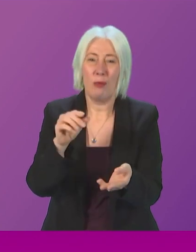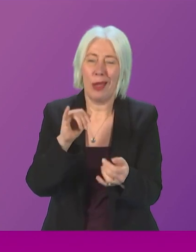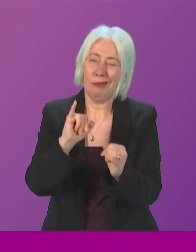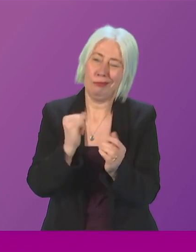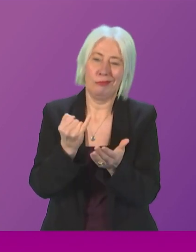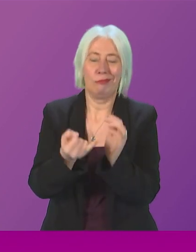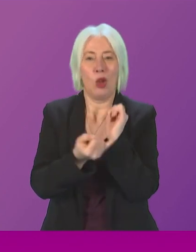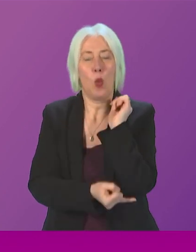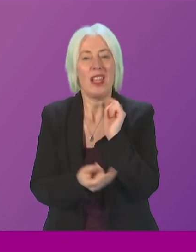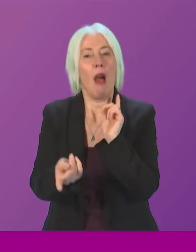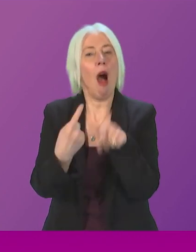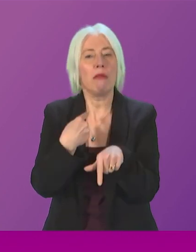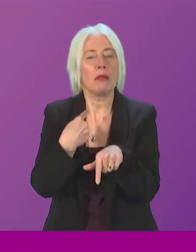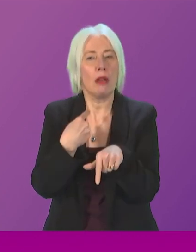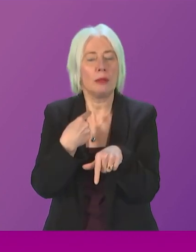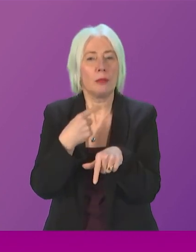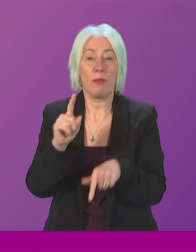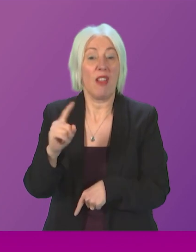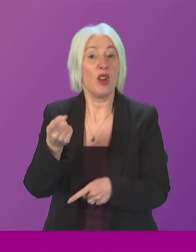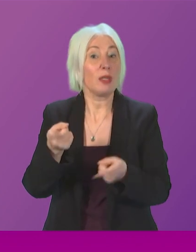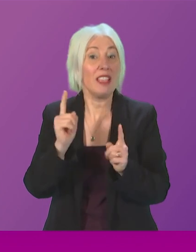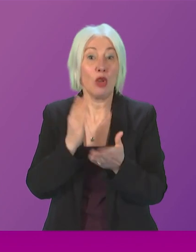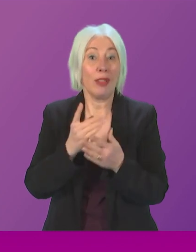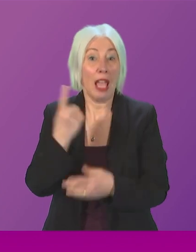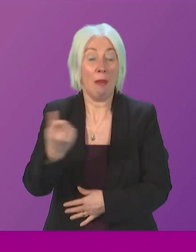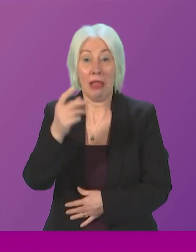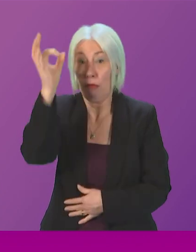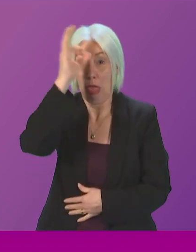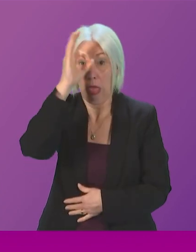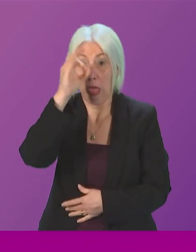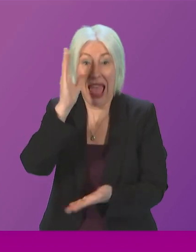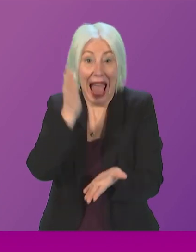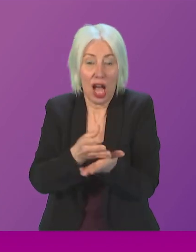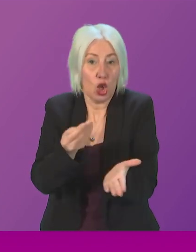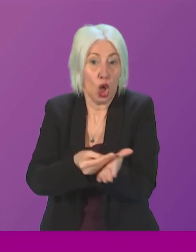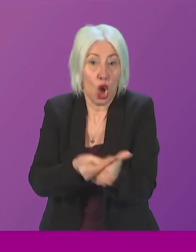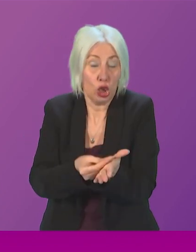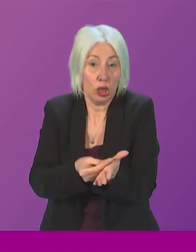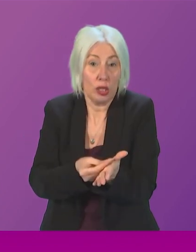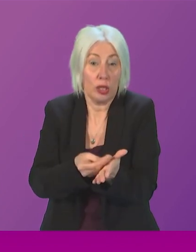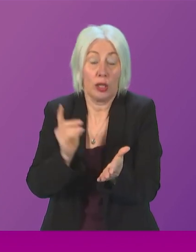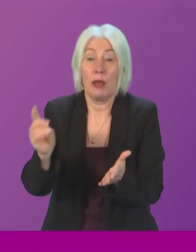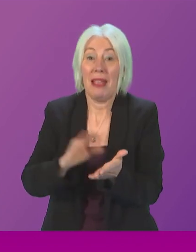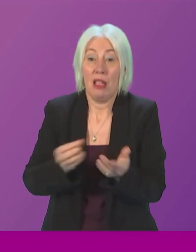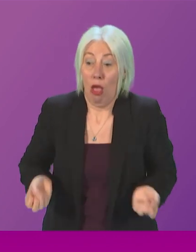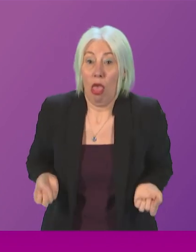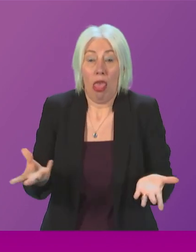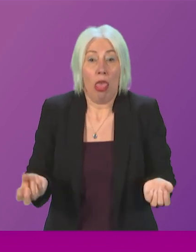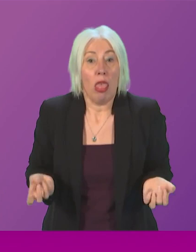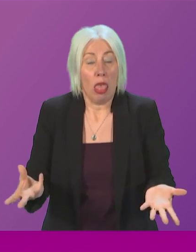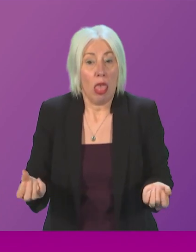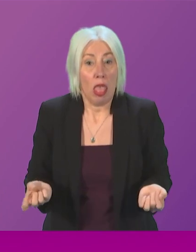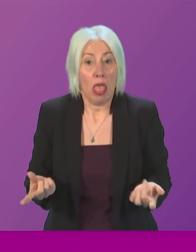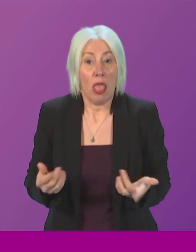answer that didn't address the point, the First Minister has no idea what it's really going to cost. He is throwing public money away when